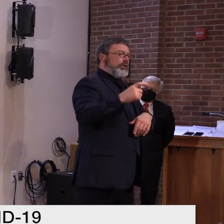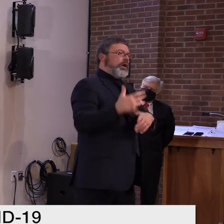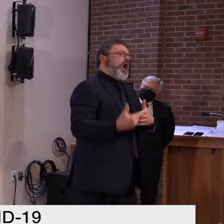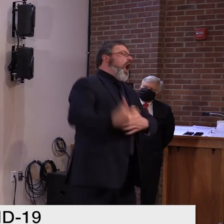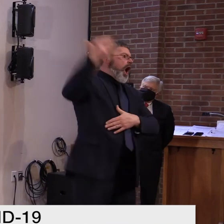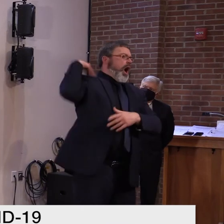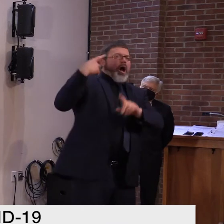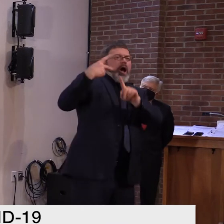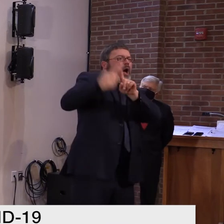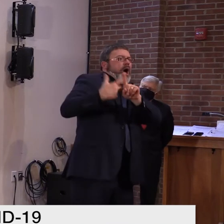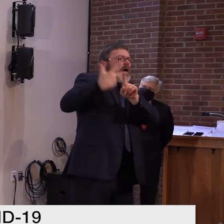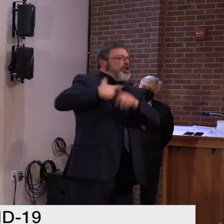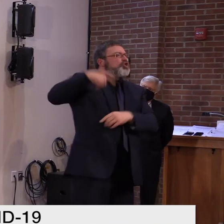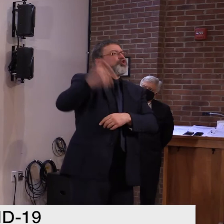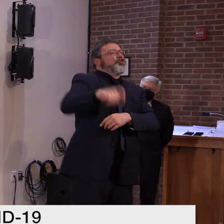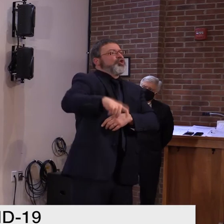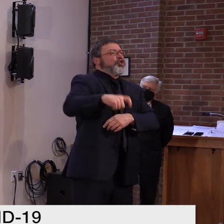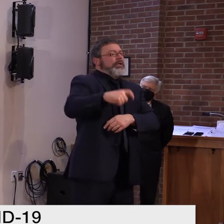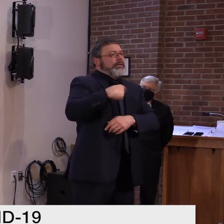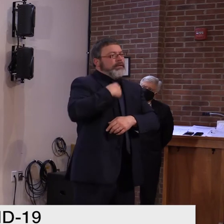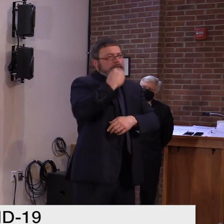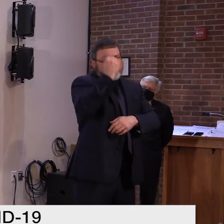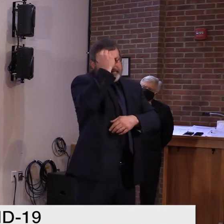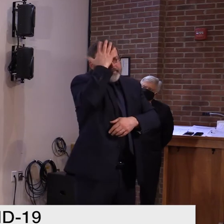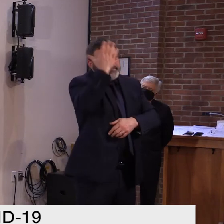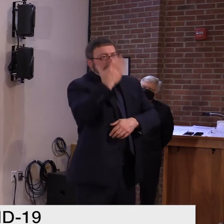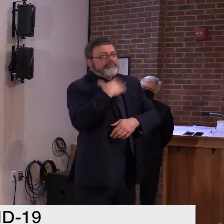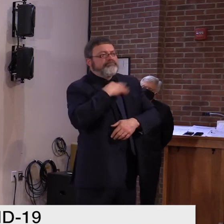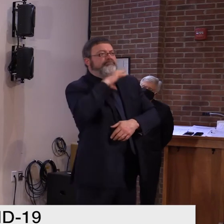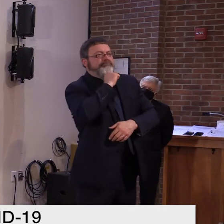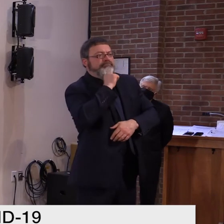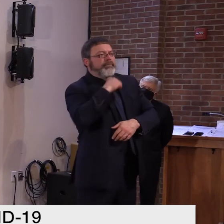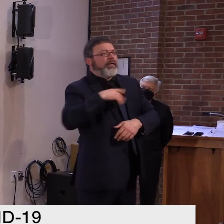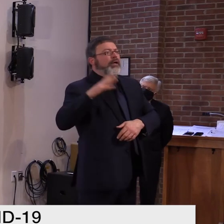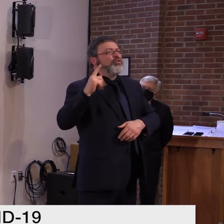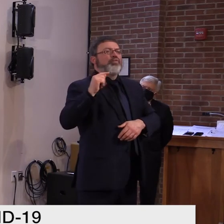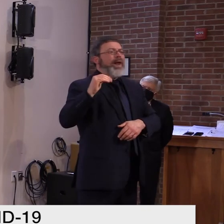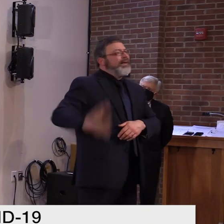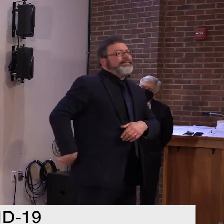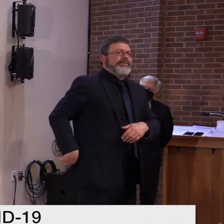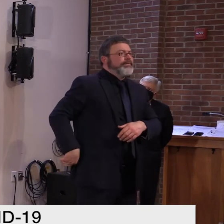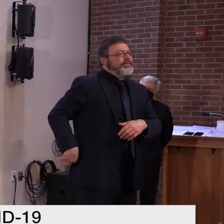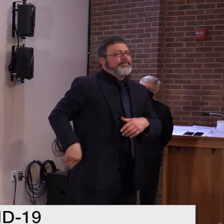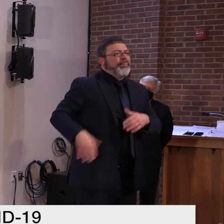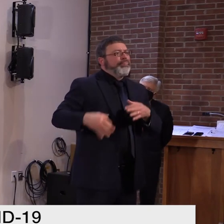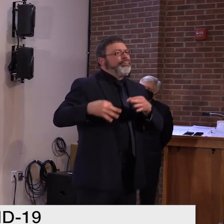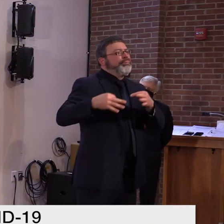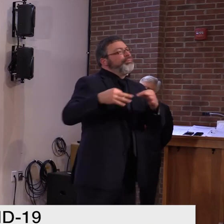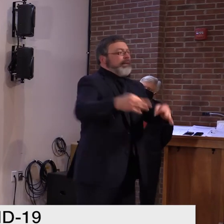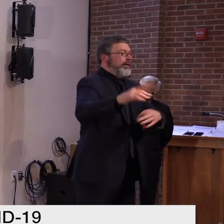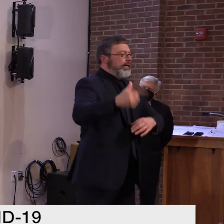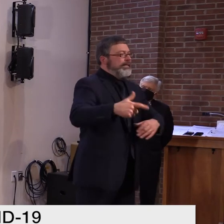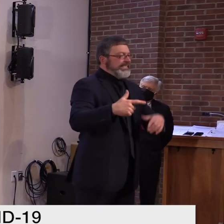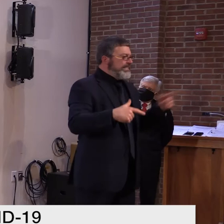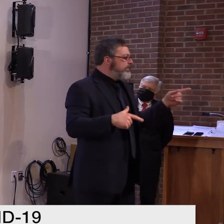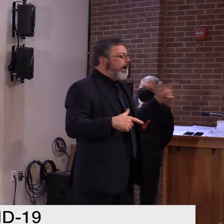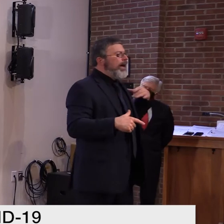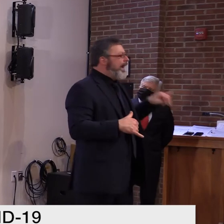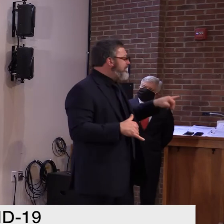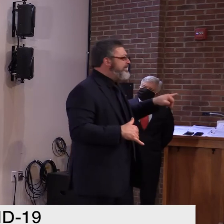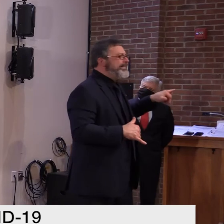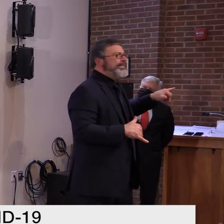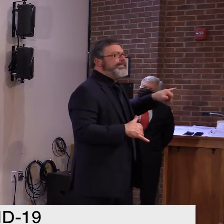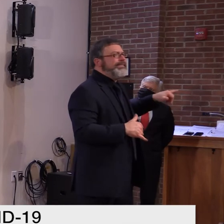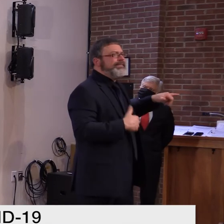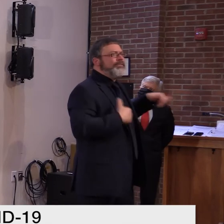date or a time that, that would help them so that it wouldn't go last longer.